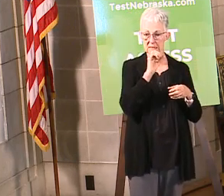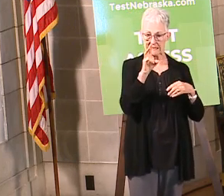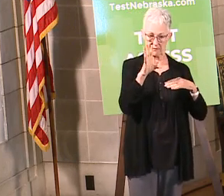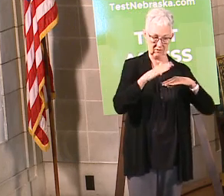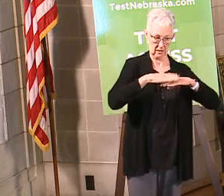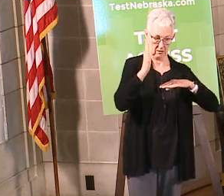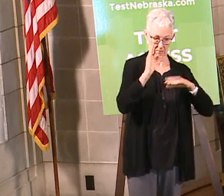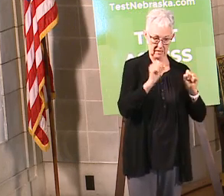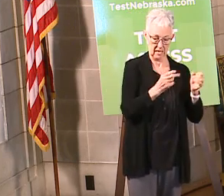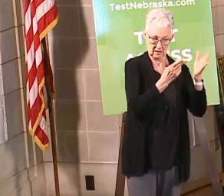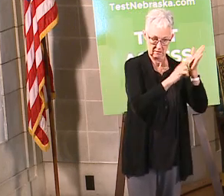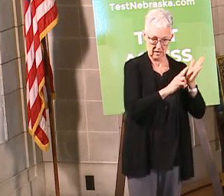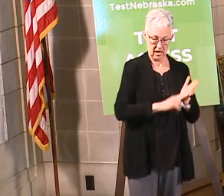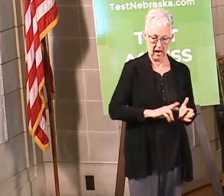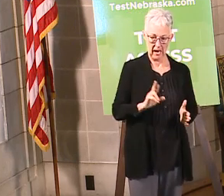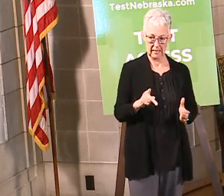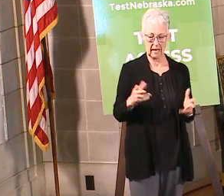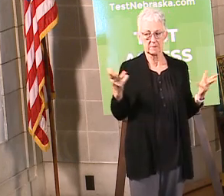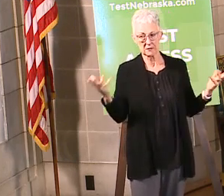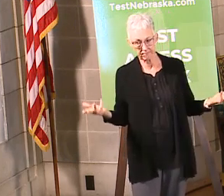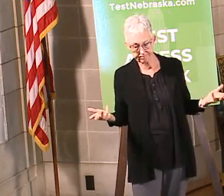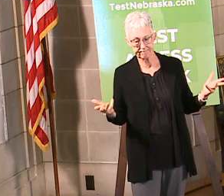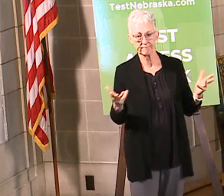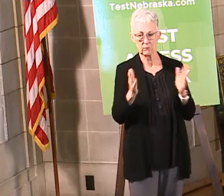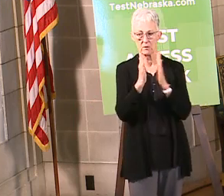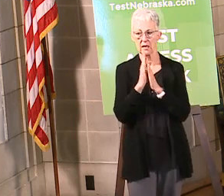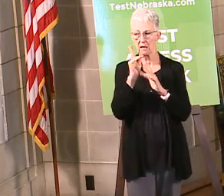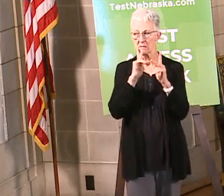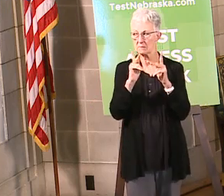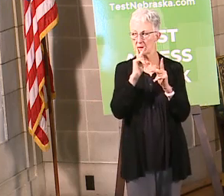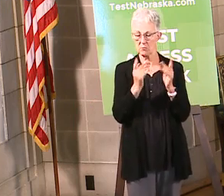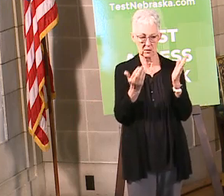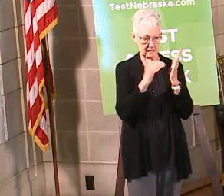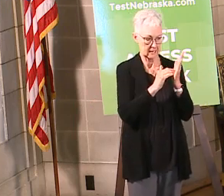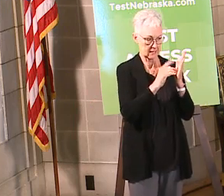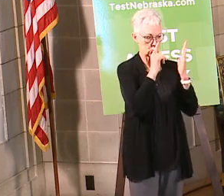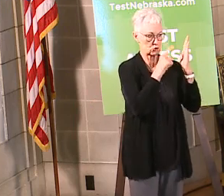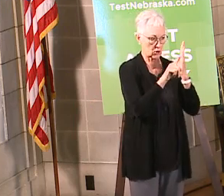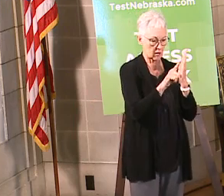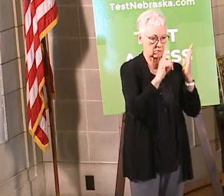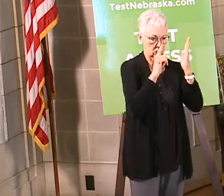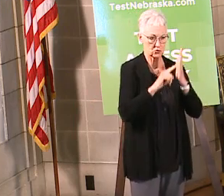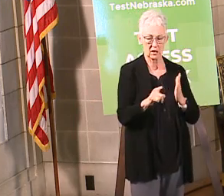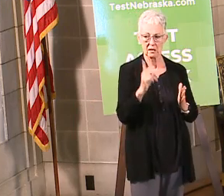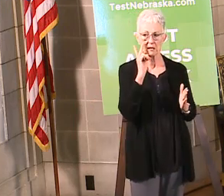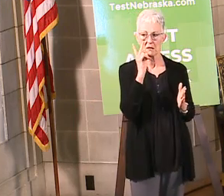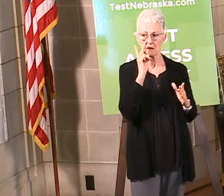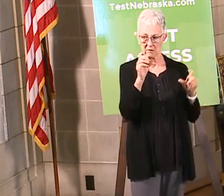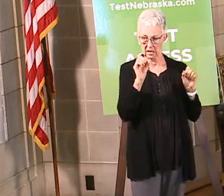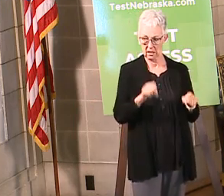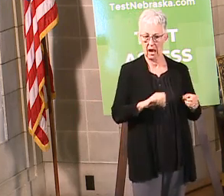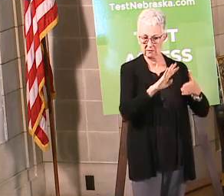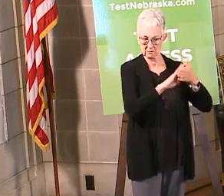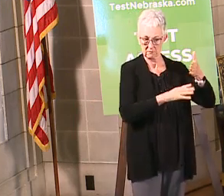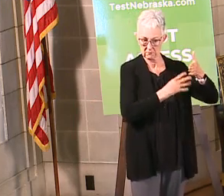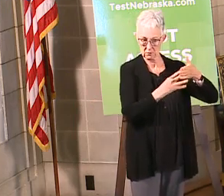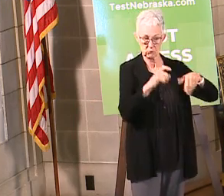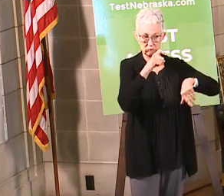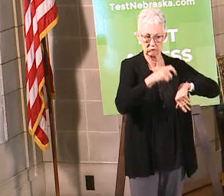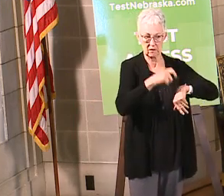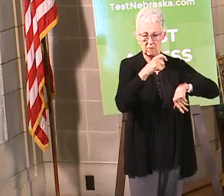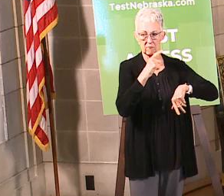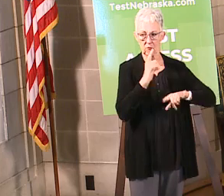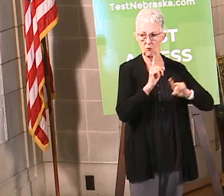patience for folks to continue to check back on the assessments and the opportunity to schedule those. We will continue to test people. So